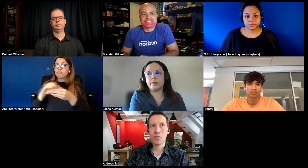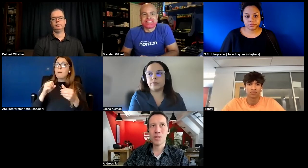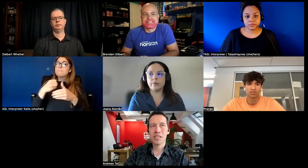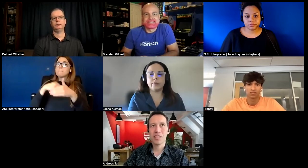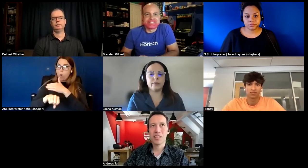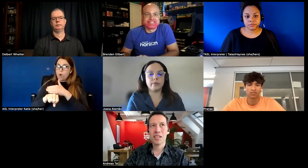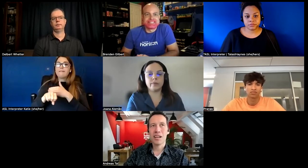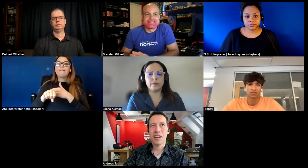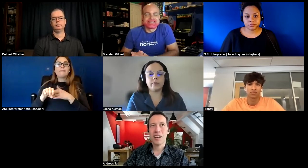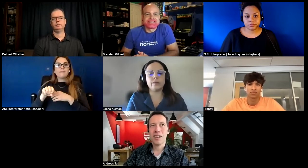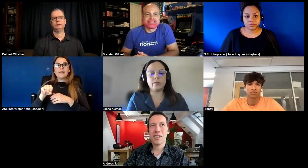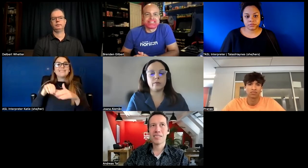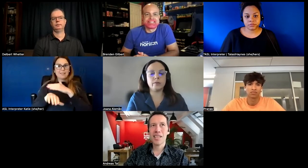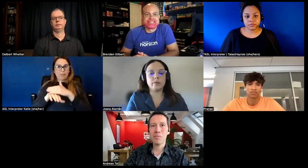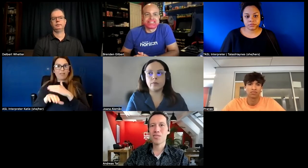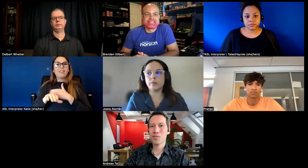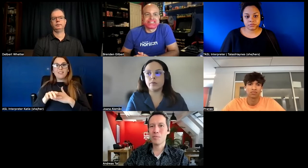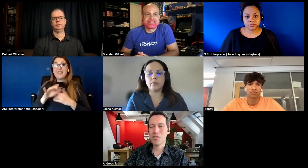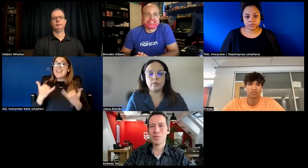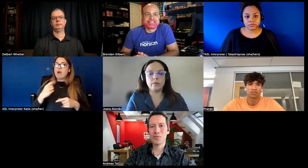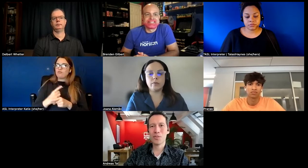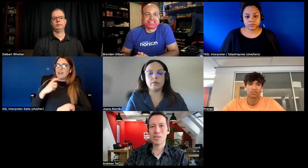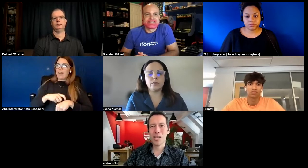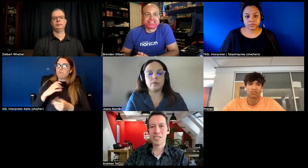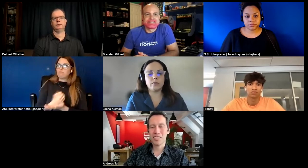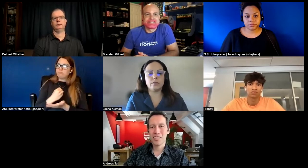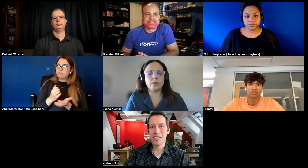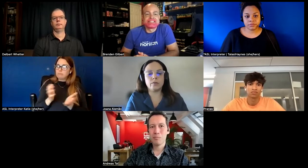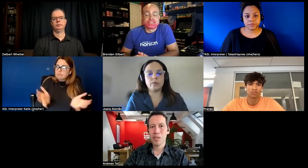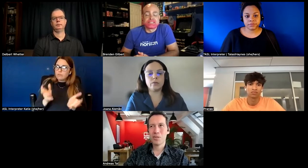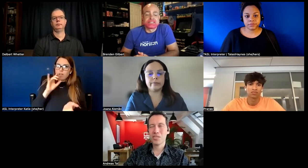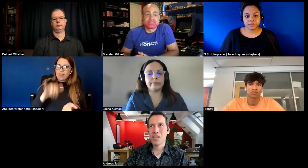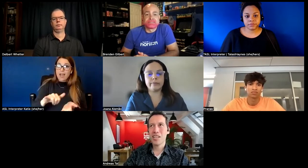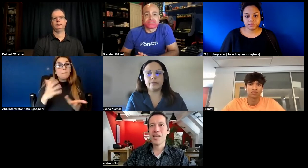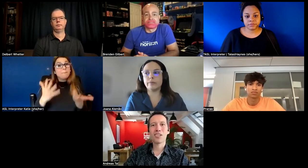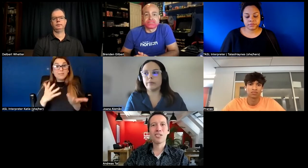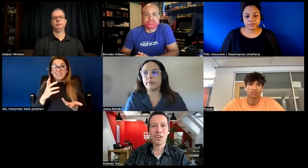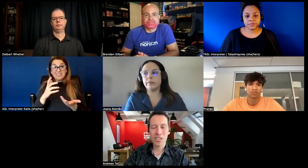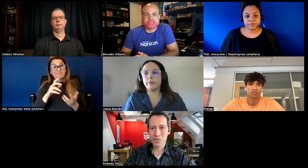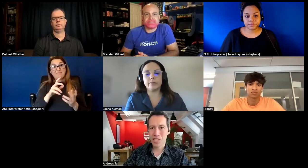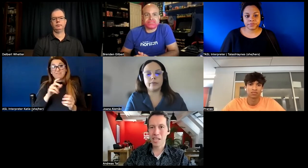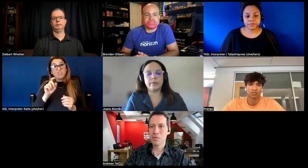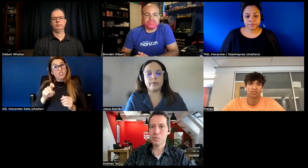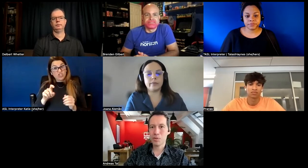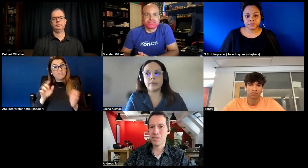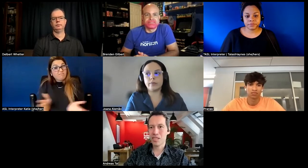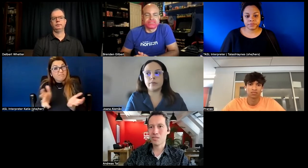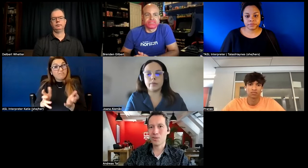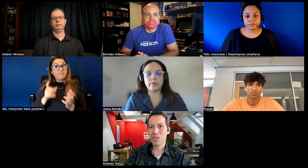for it uh the same nature may be true for regulation because it takes a lot of time to put this into law